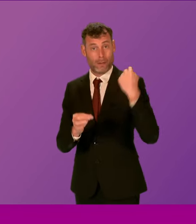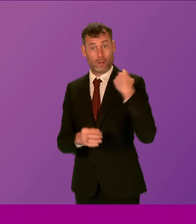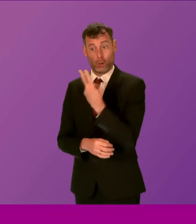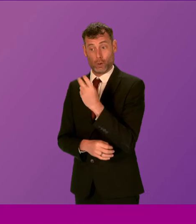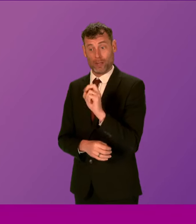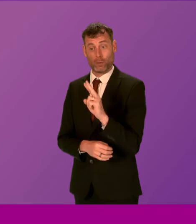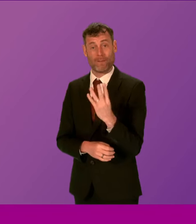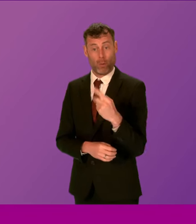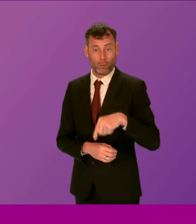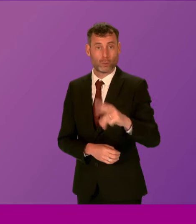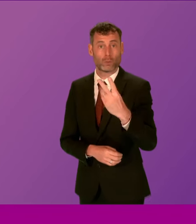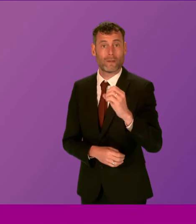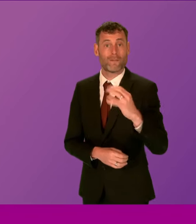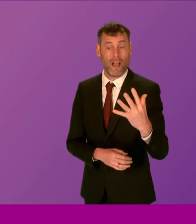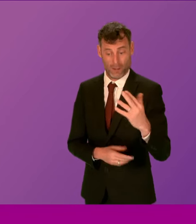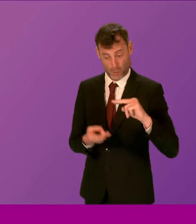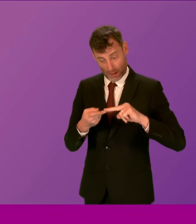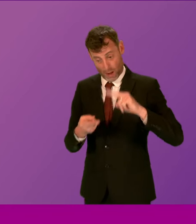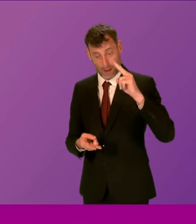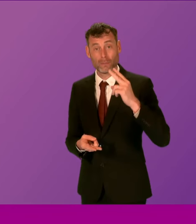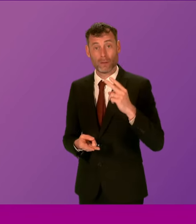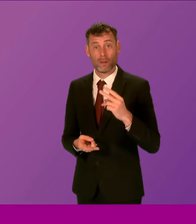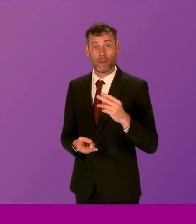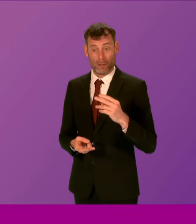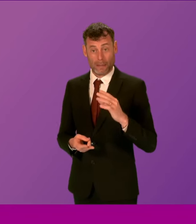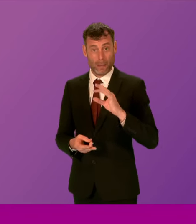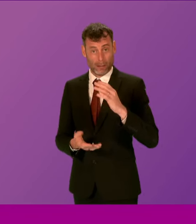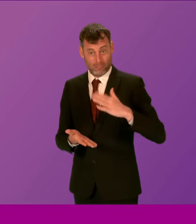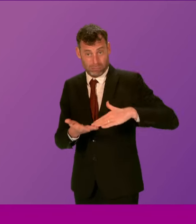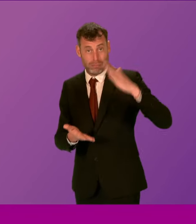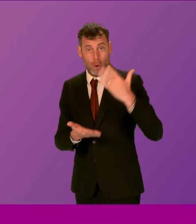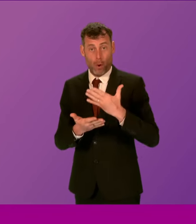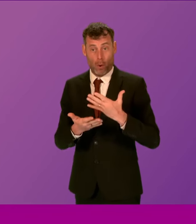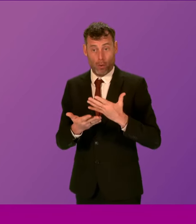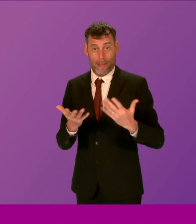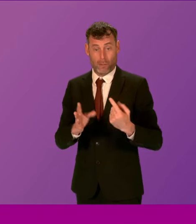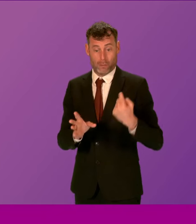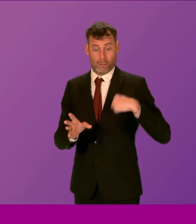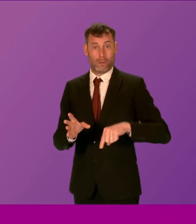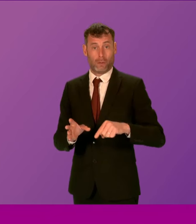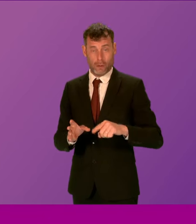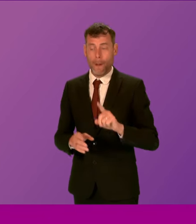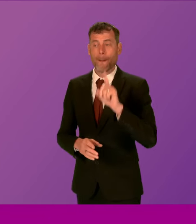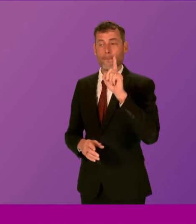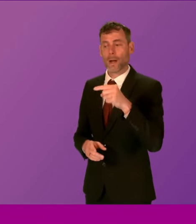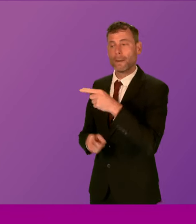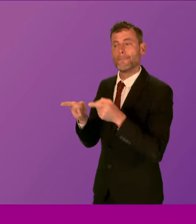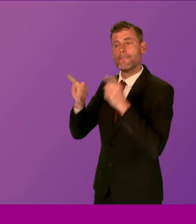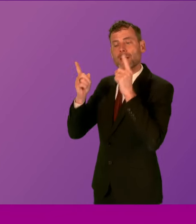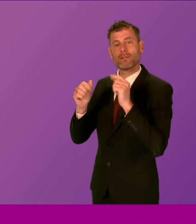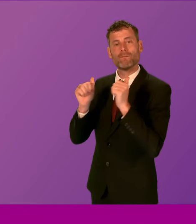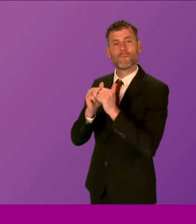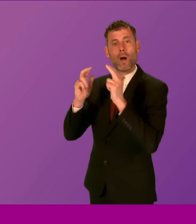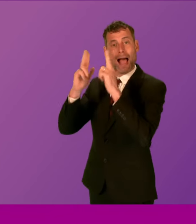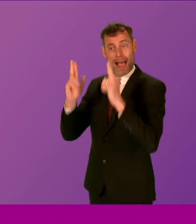a real terms increase of 4.3 per cent compared to the current financial year. The Minister for Housing has been meeting with